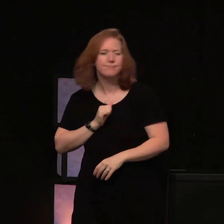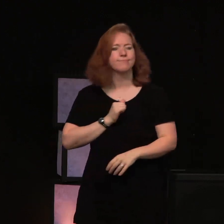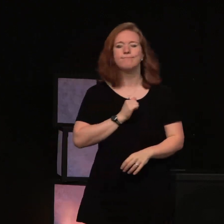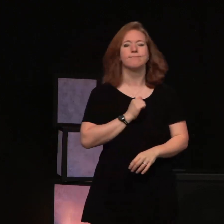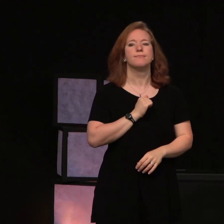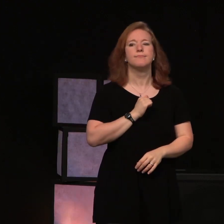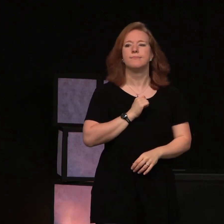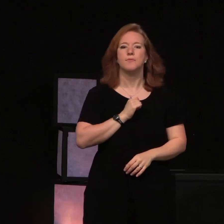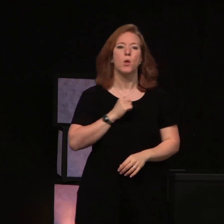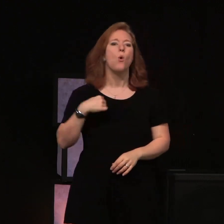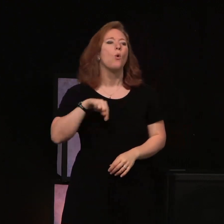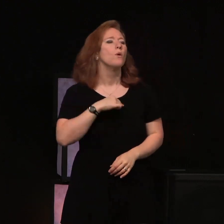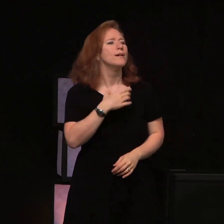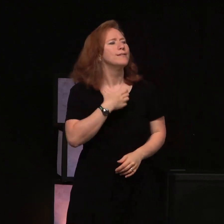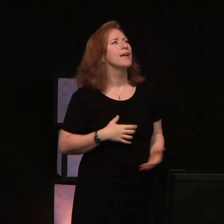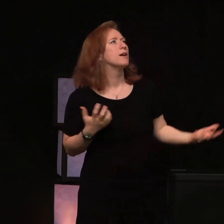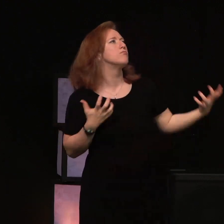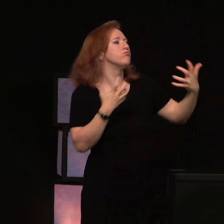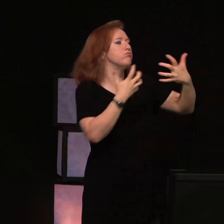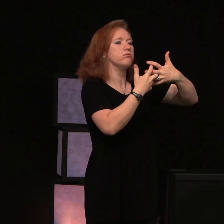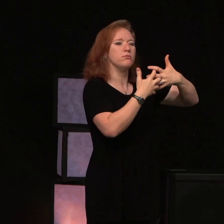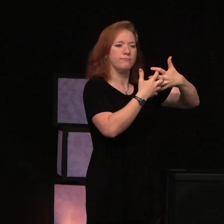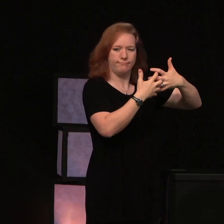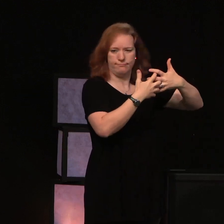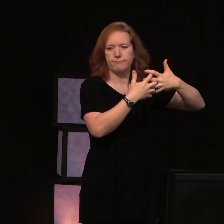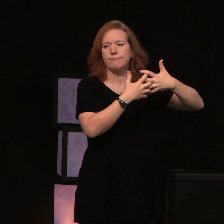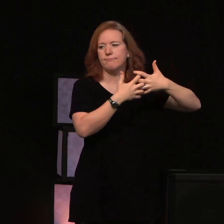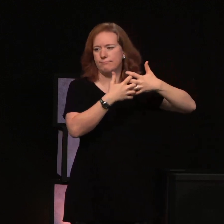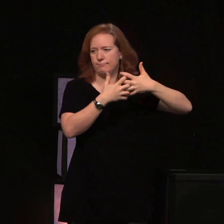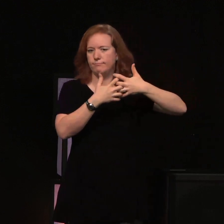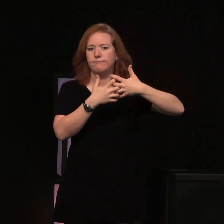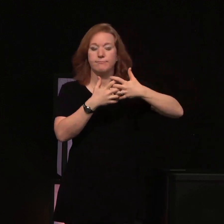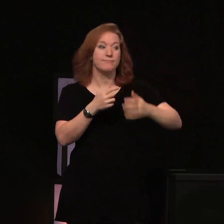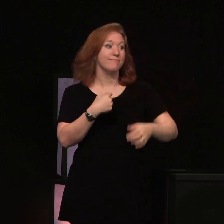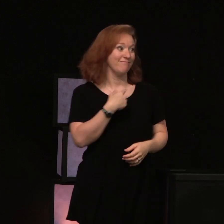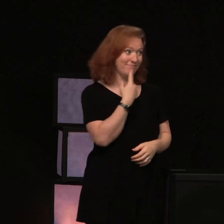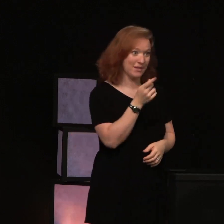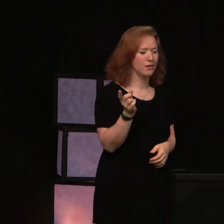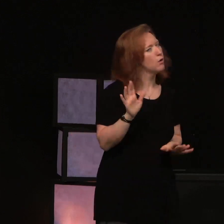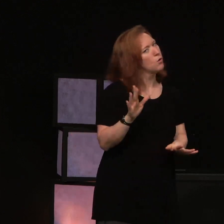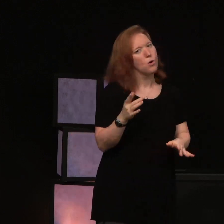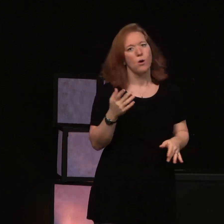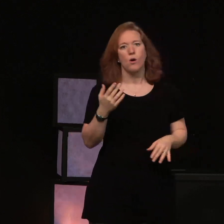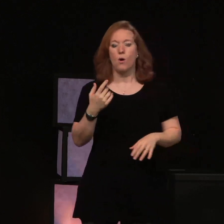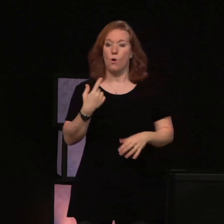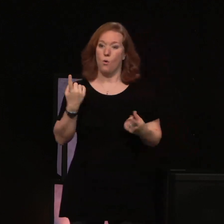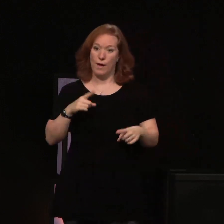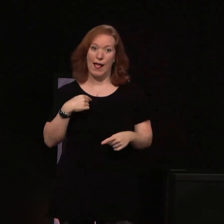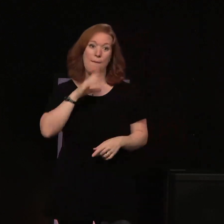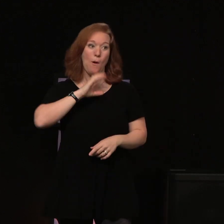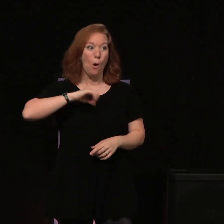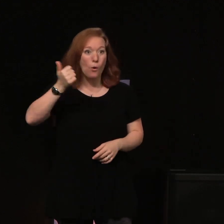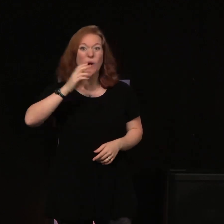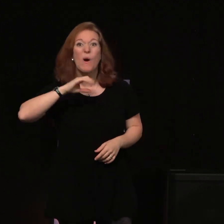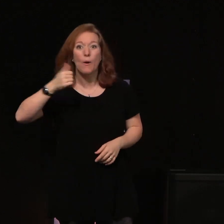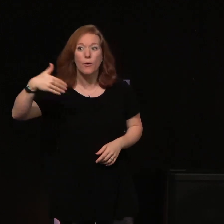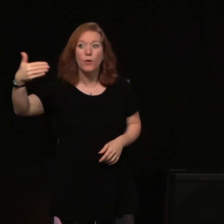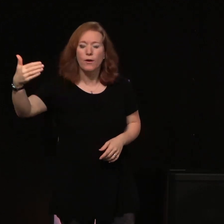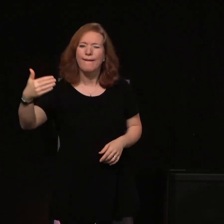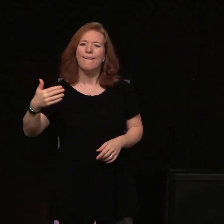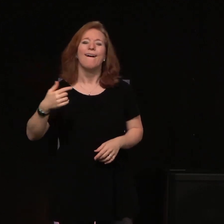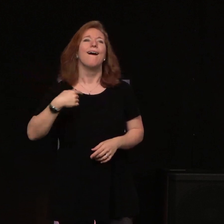But we want those connected, don't we? And I tell you what, the older I get, that's an encouraging verse right there.